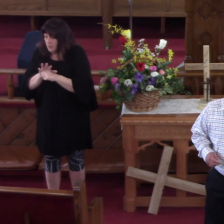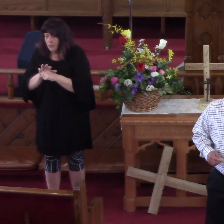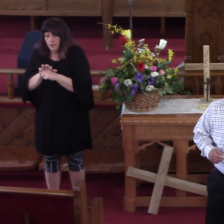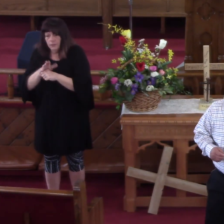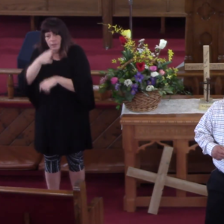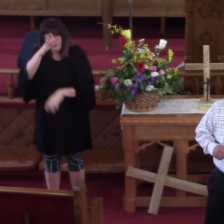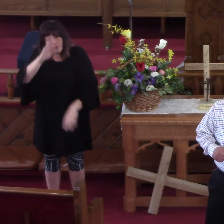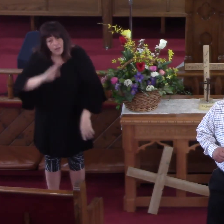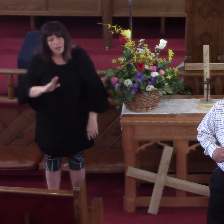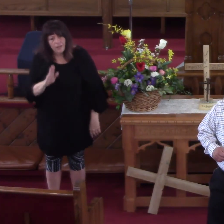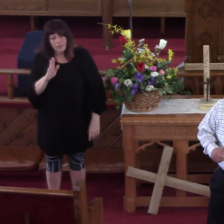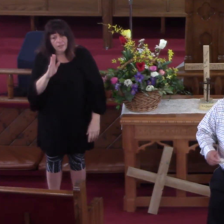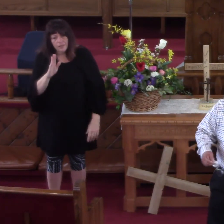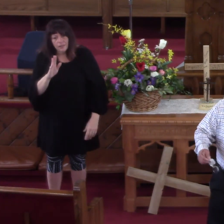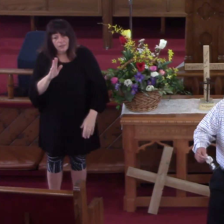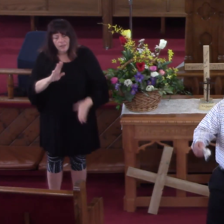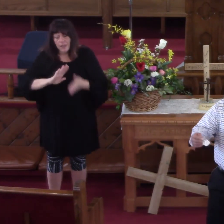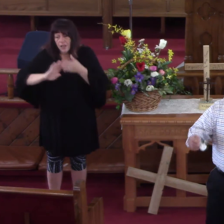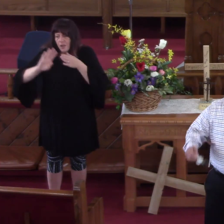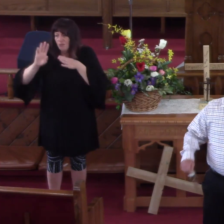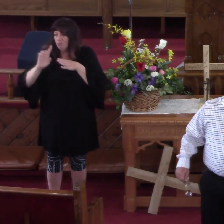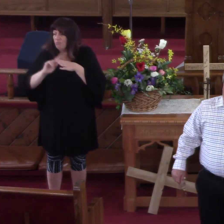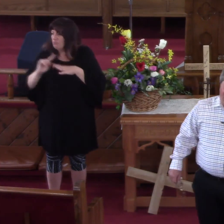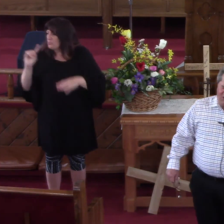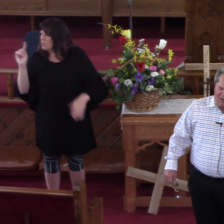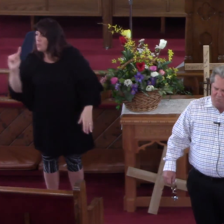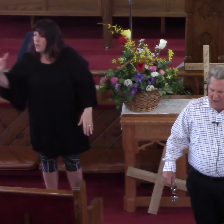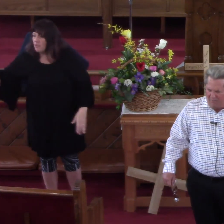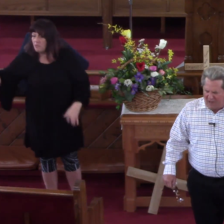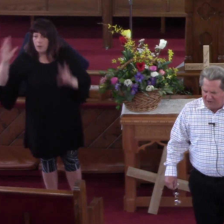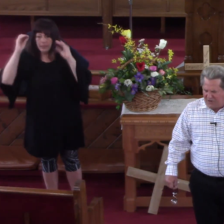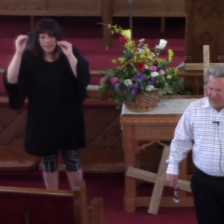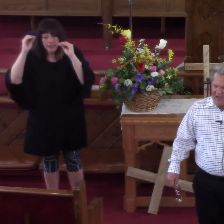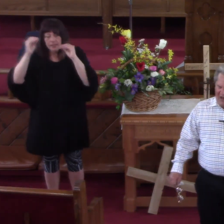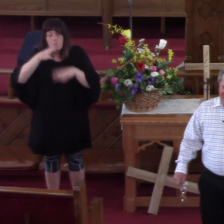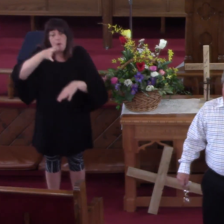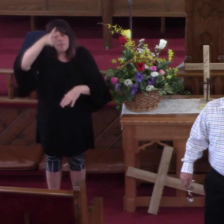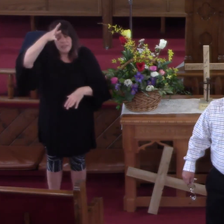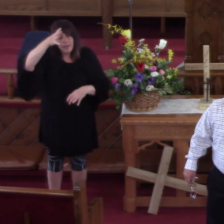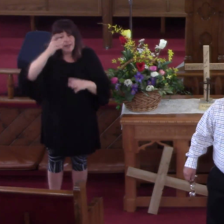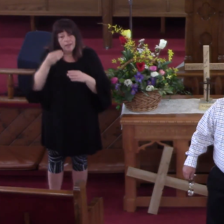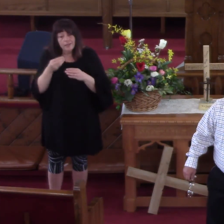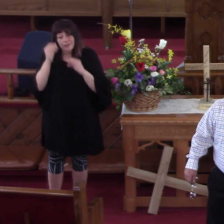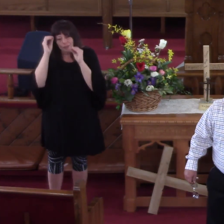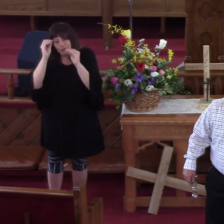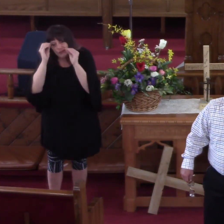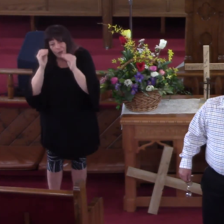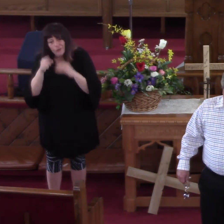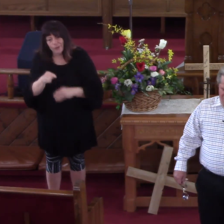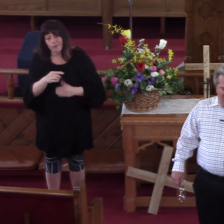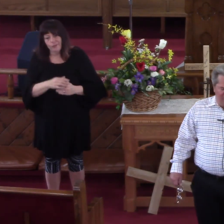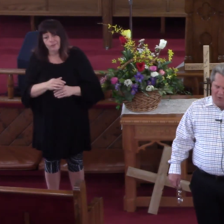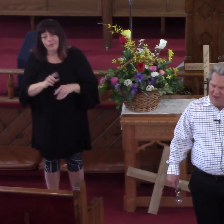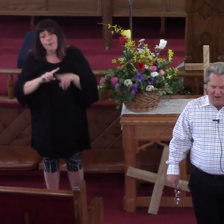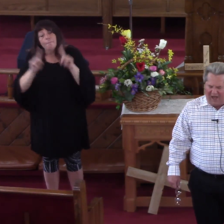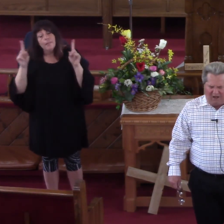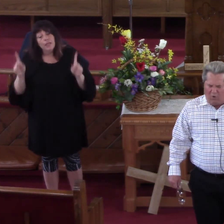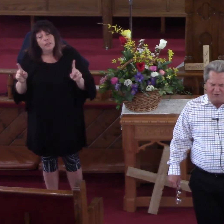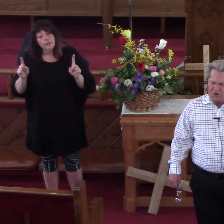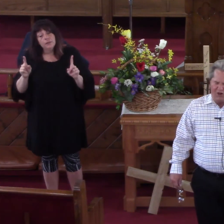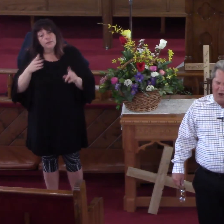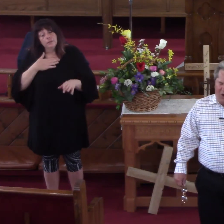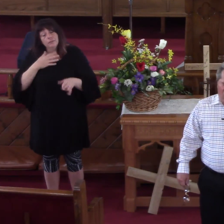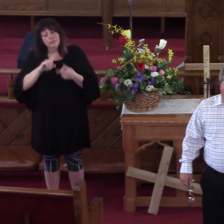Friend Away From The Teachings That Mom And Dad Had Gave Unto Them But My Friend